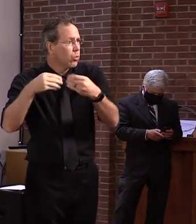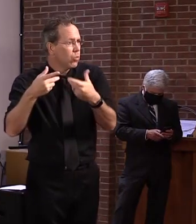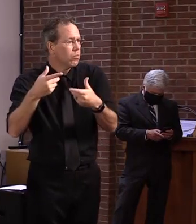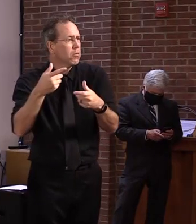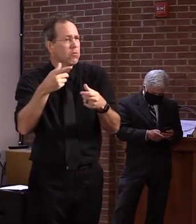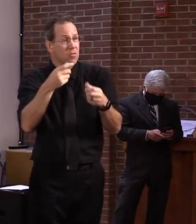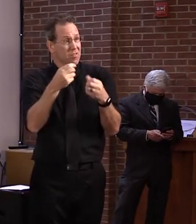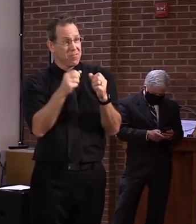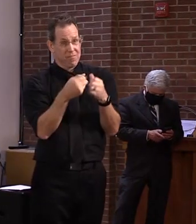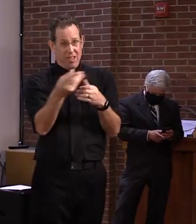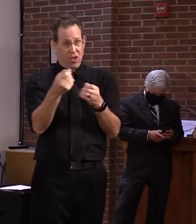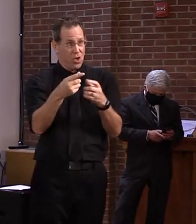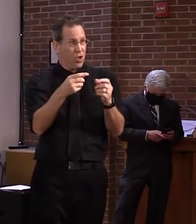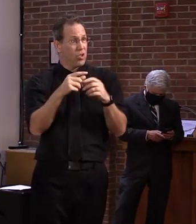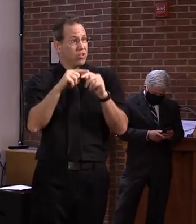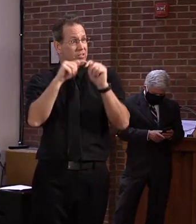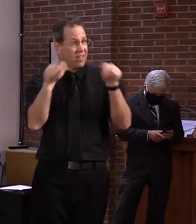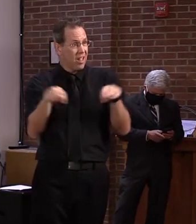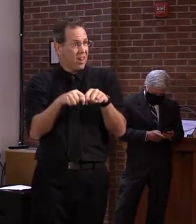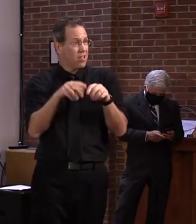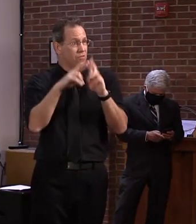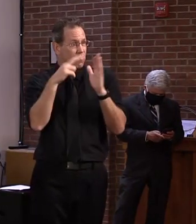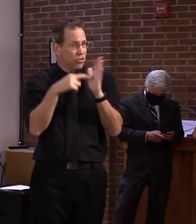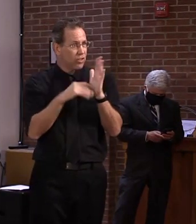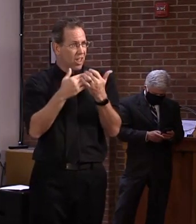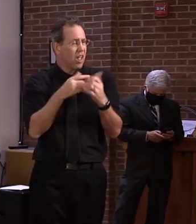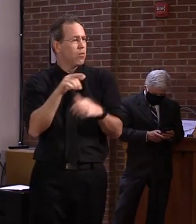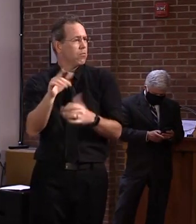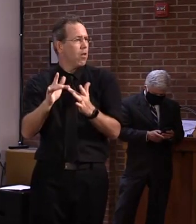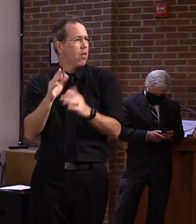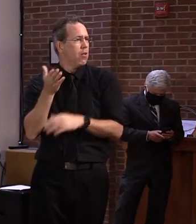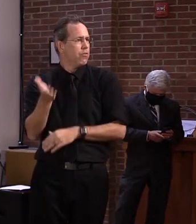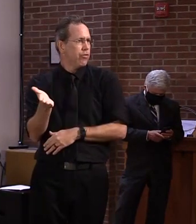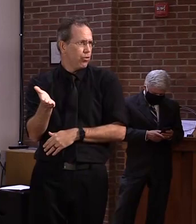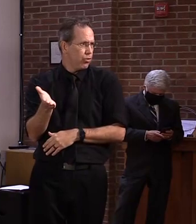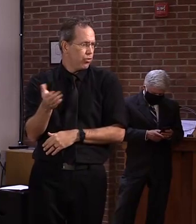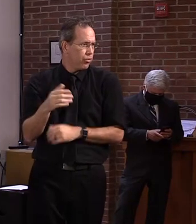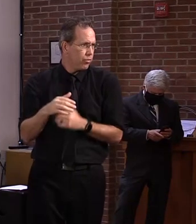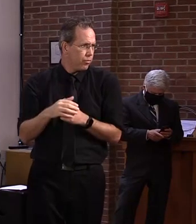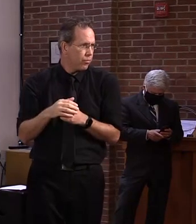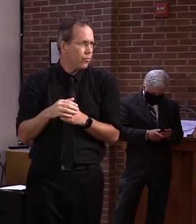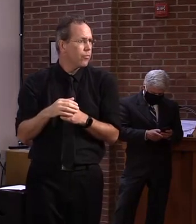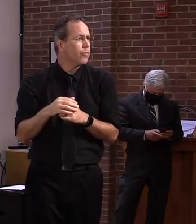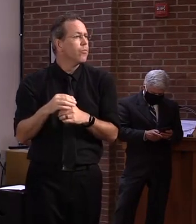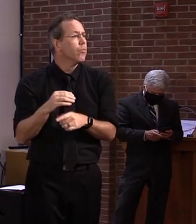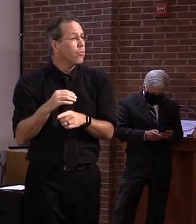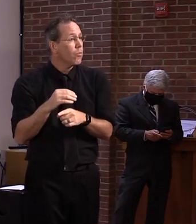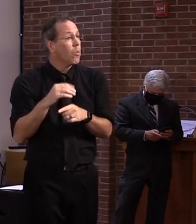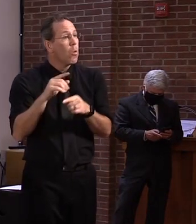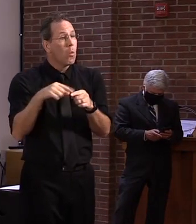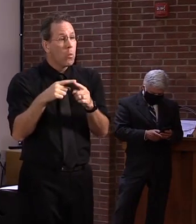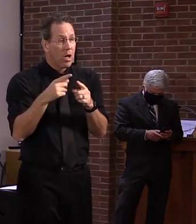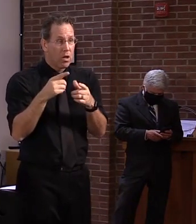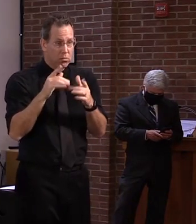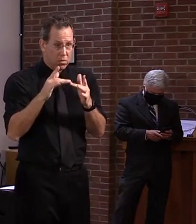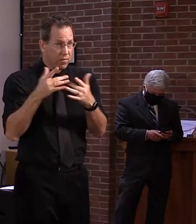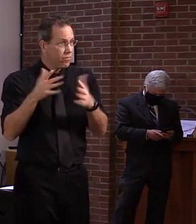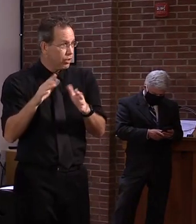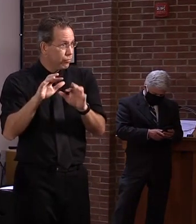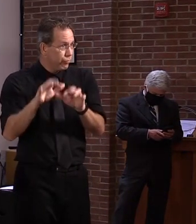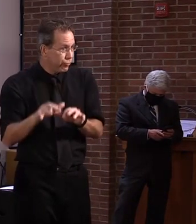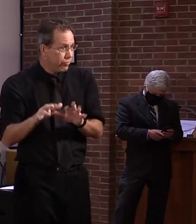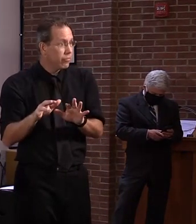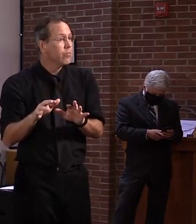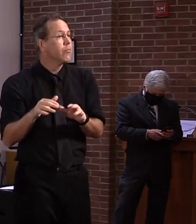then mail in their documents. What they will receive is they will actually receive a temporary plate and